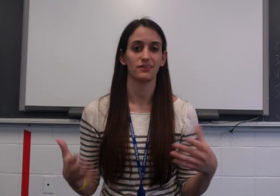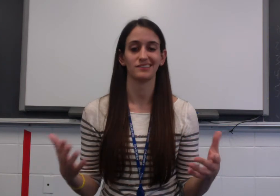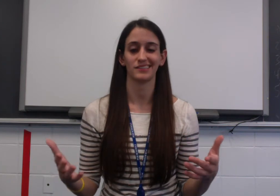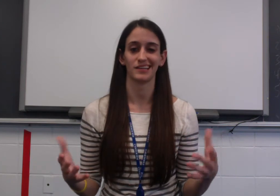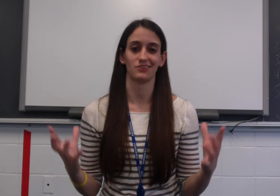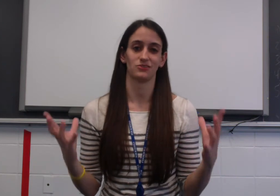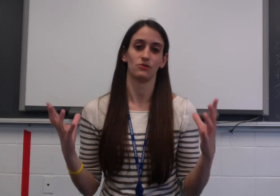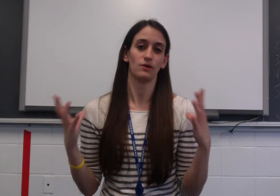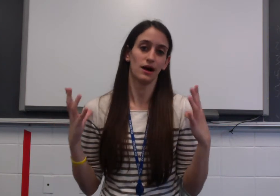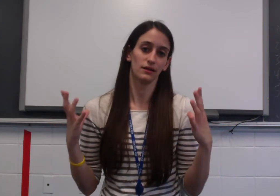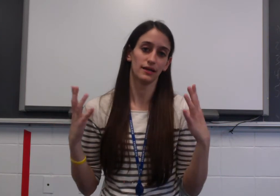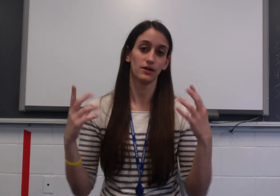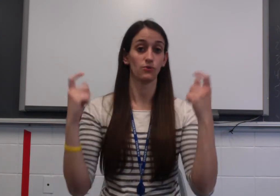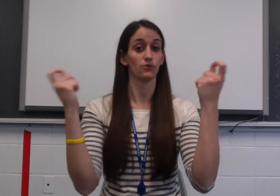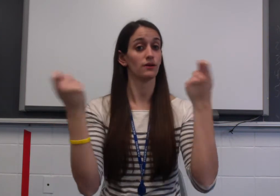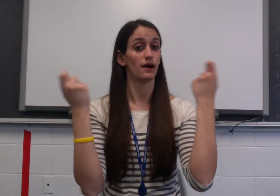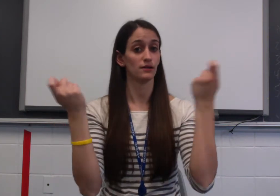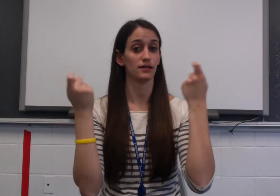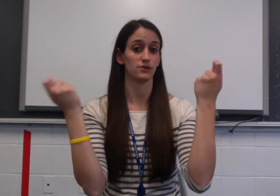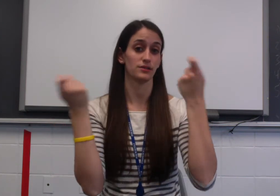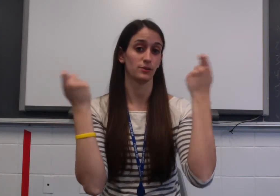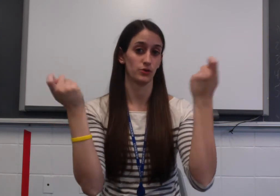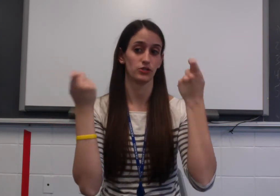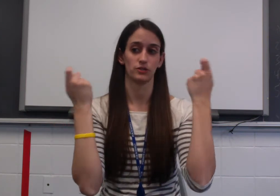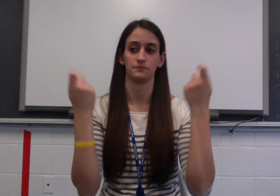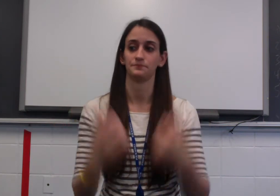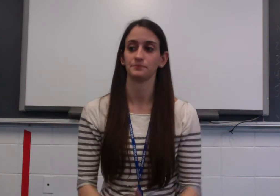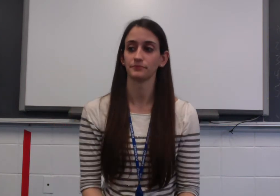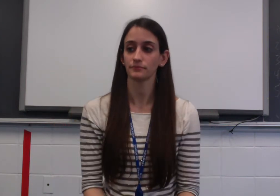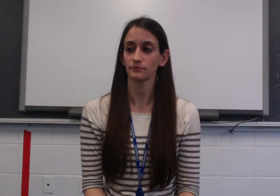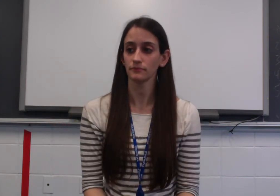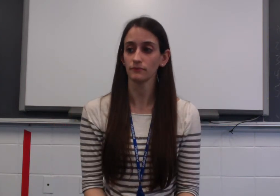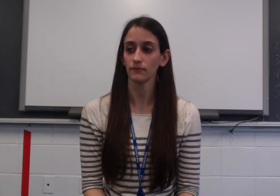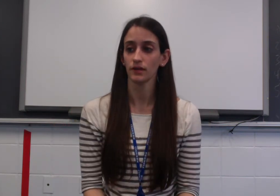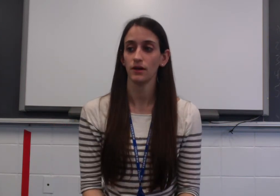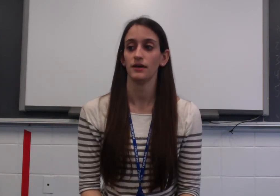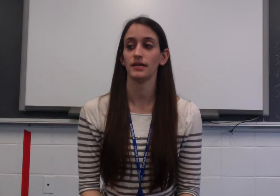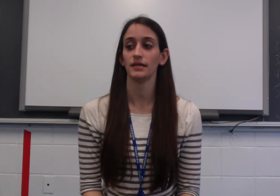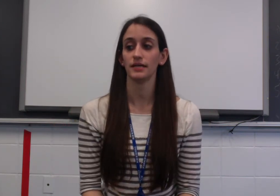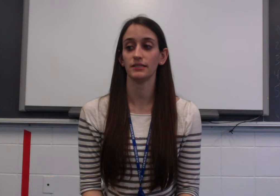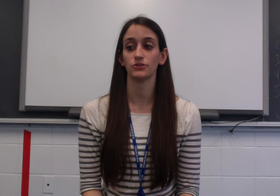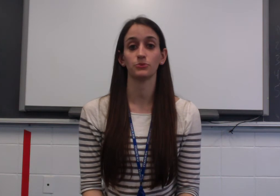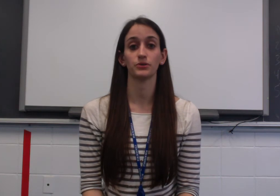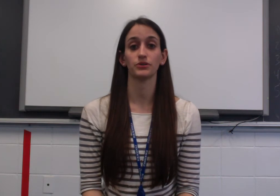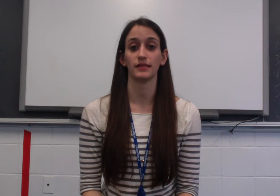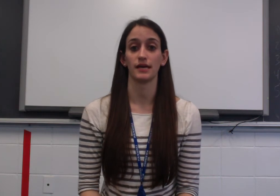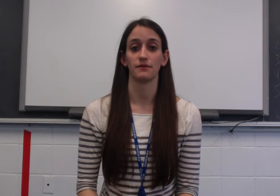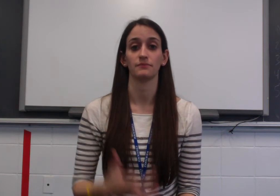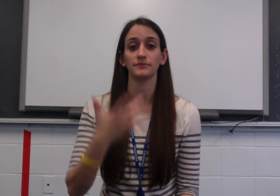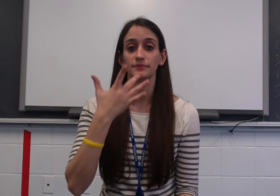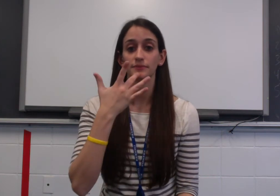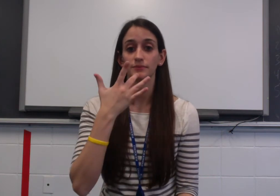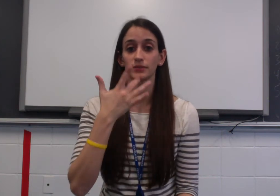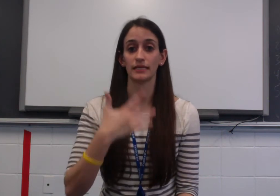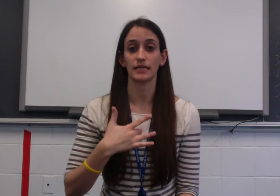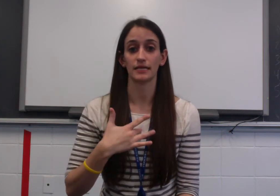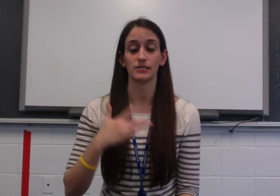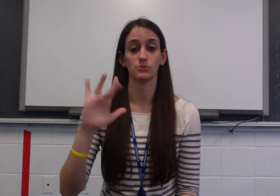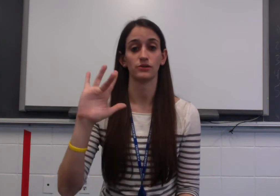things like that. So holiday or holiday or celebration. It is your birthday. Birthday is your middle